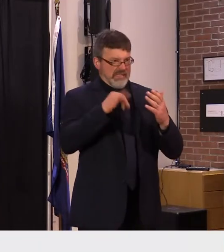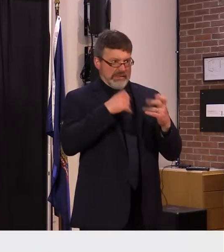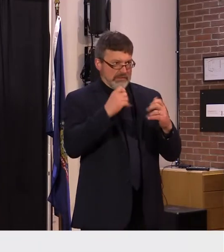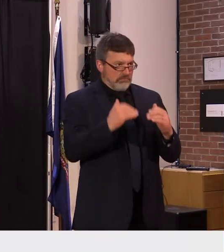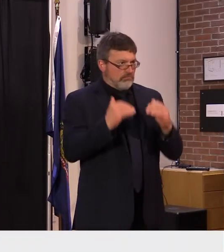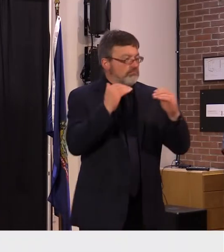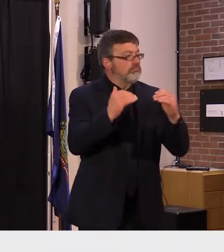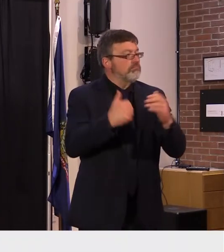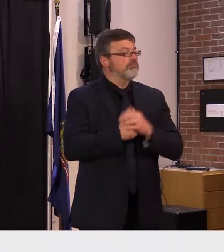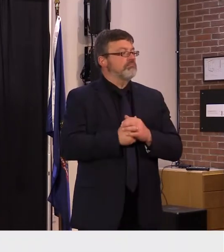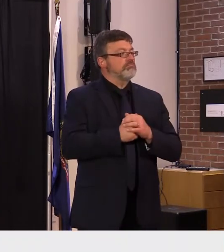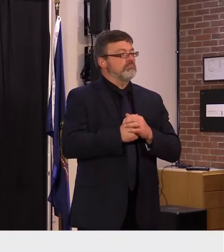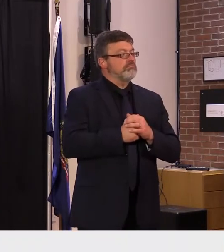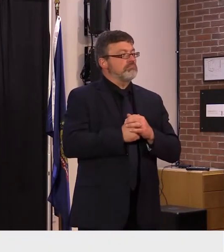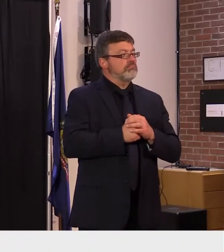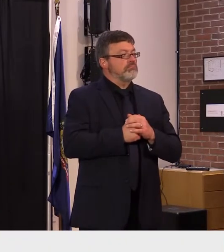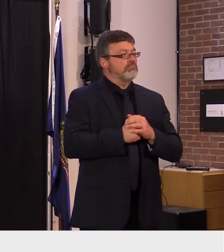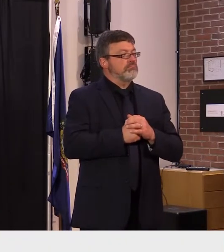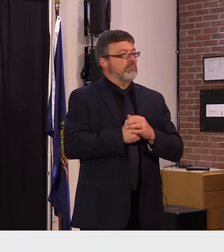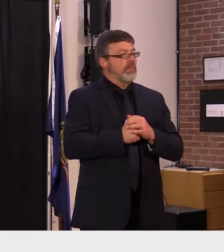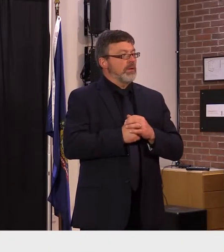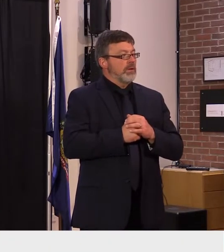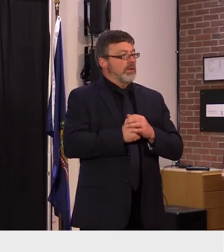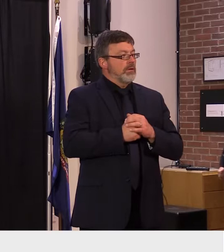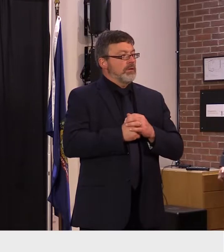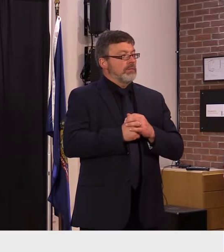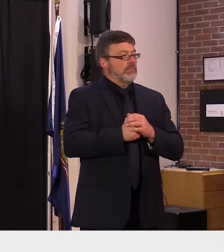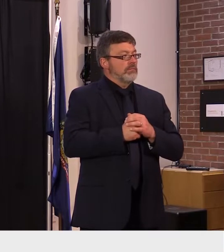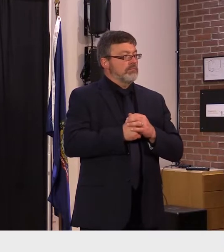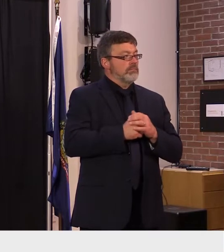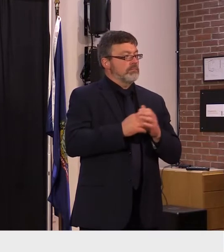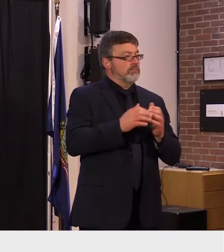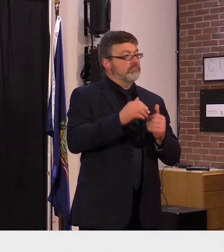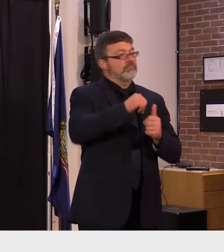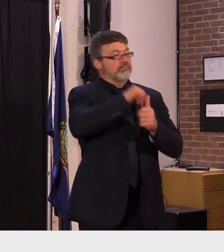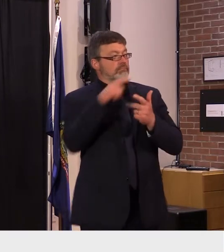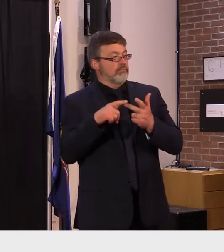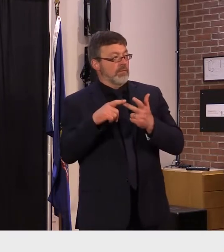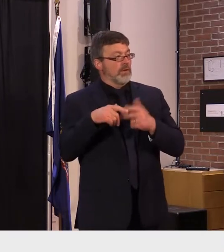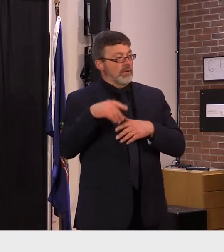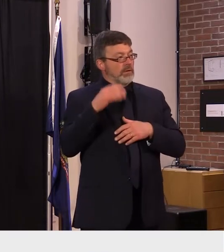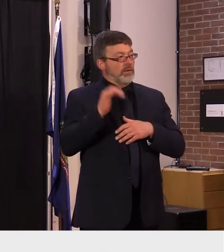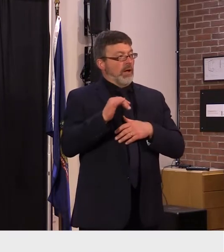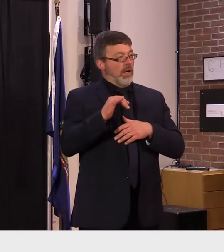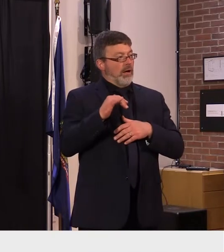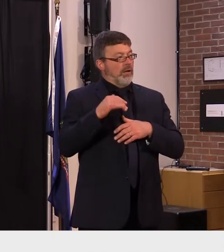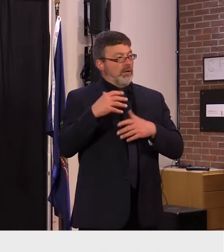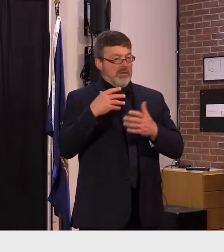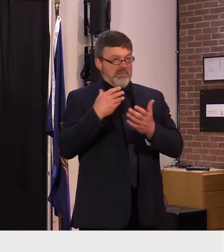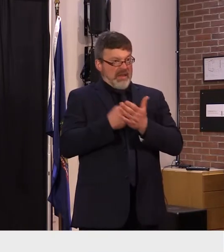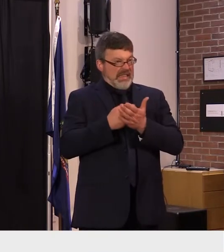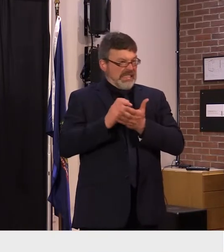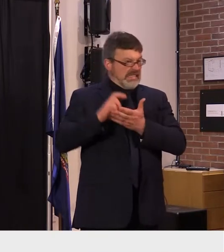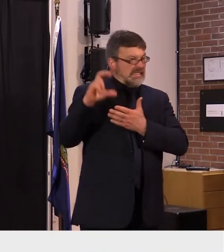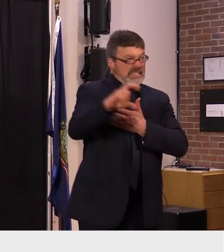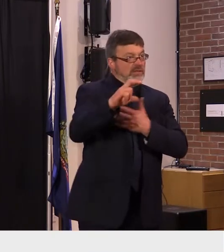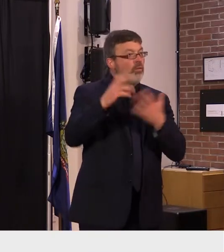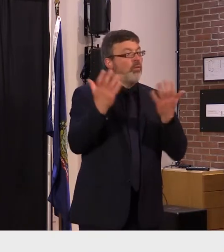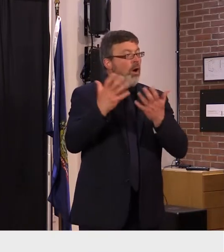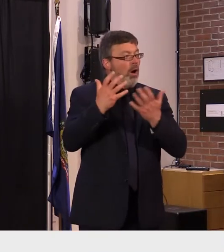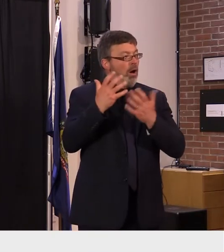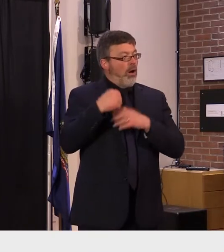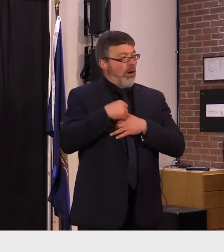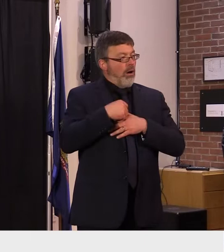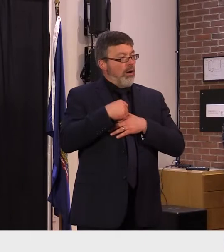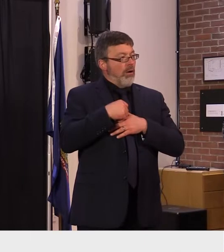we will use the third last third or the largest tranche of the federal funding that came into vermont for education relief that's